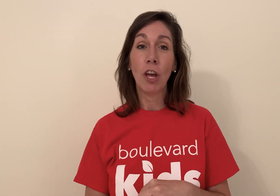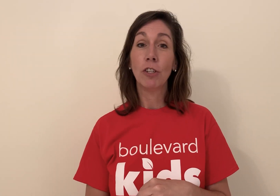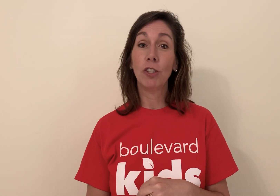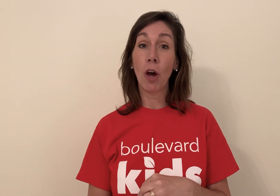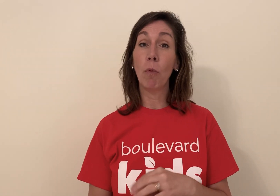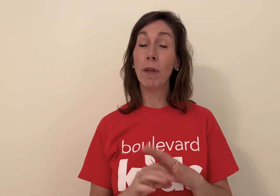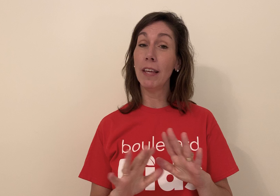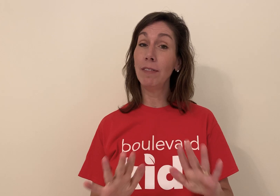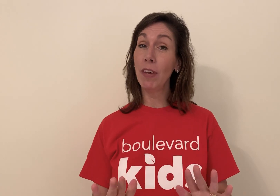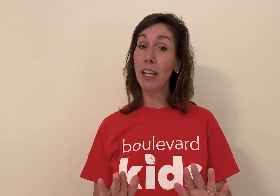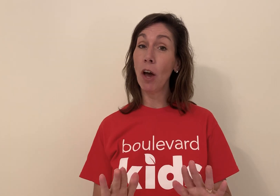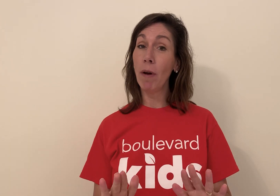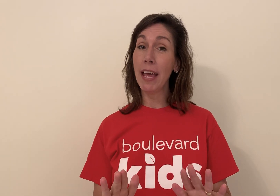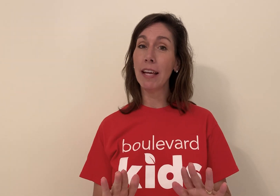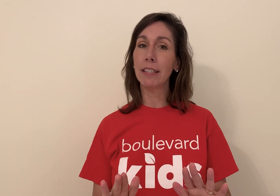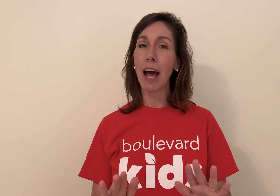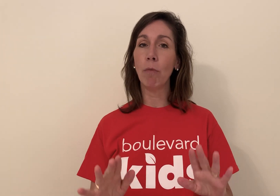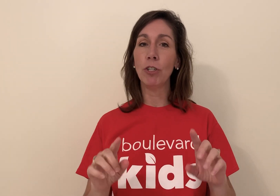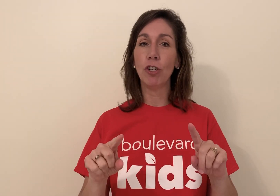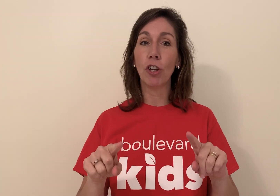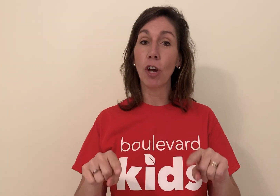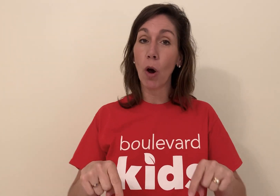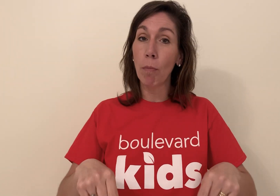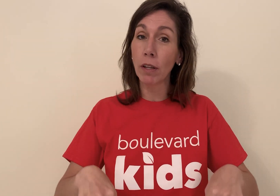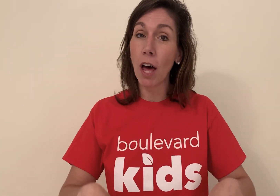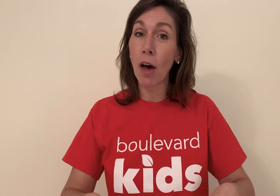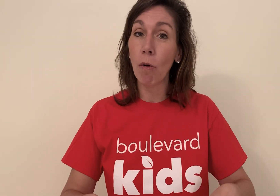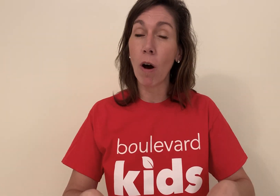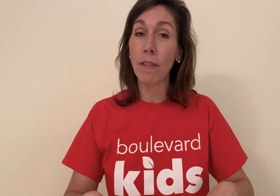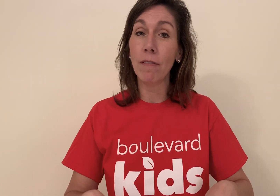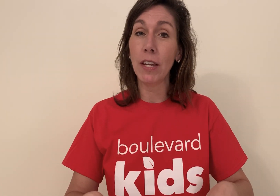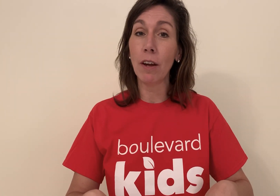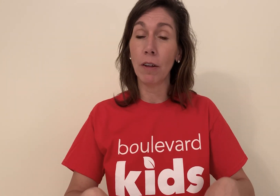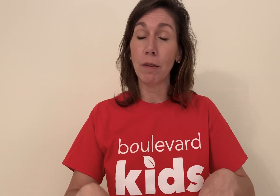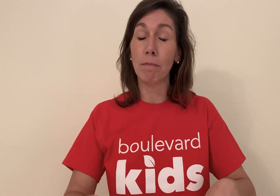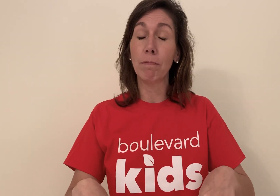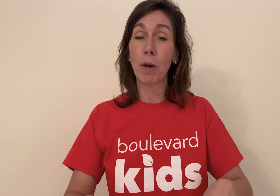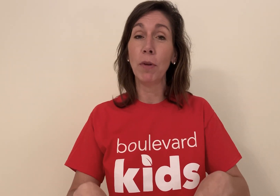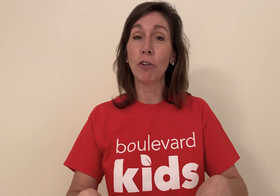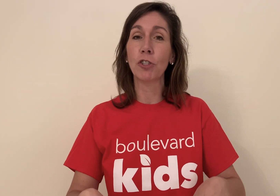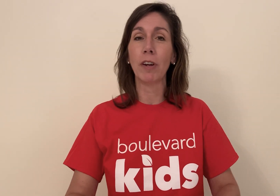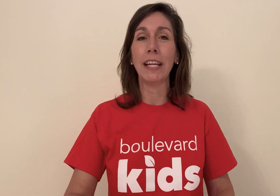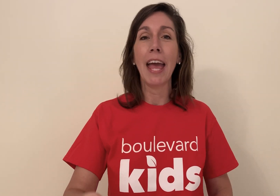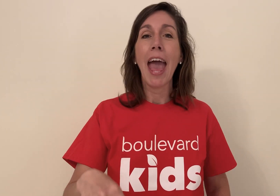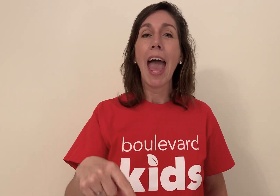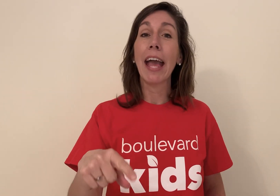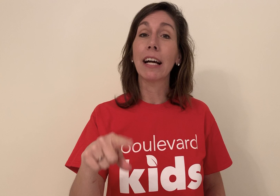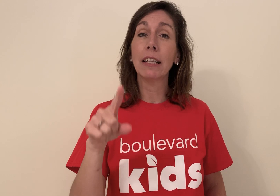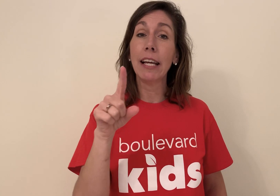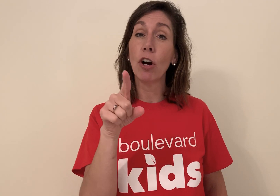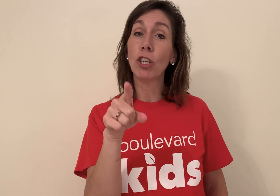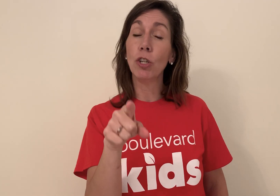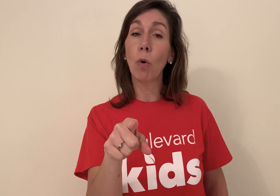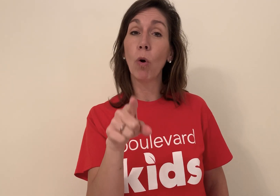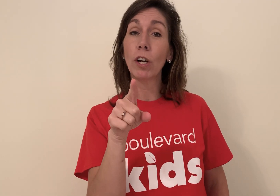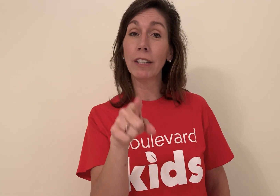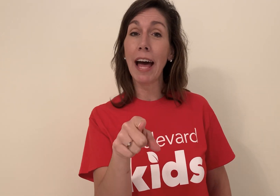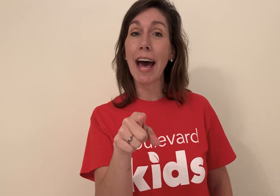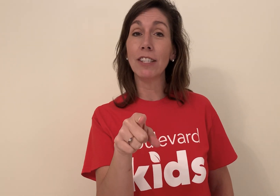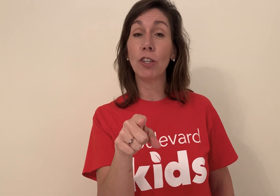So when this video ends, I want you to go below on the computer screen and click on your class so